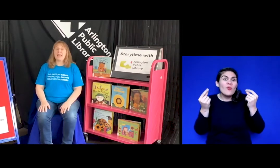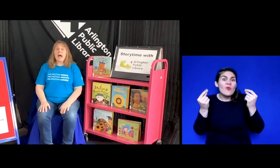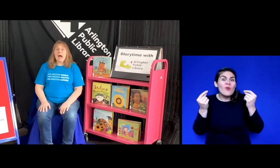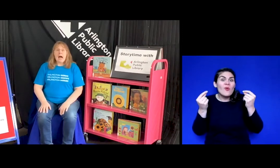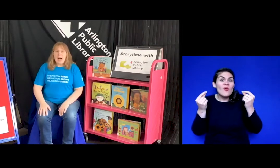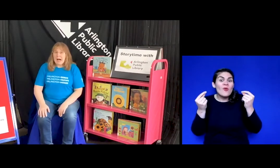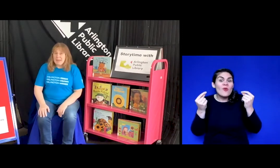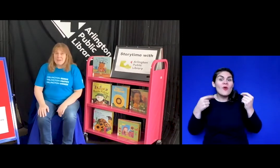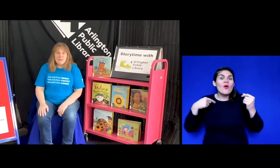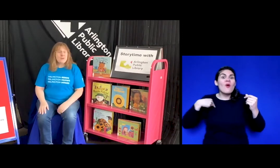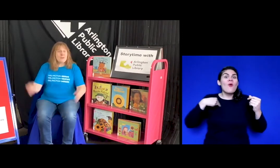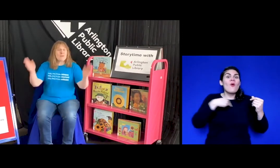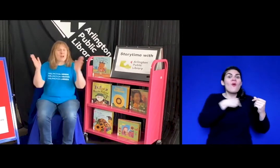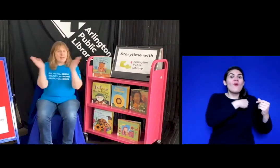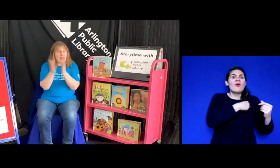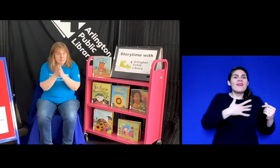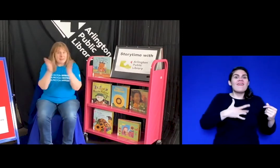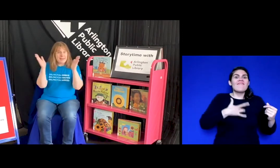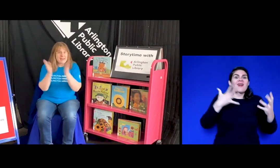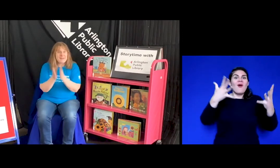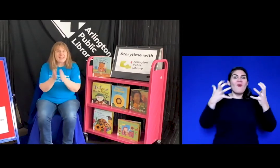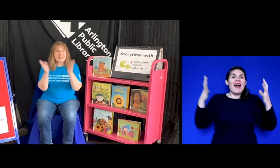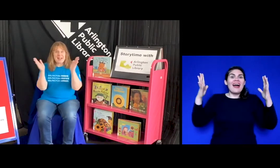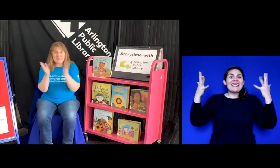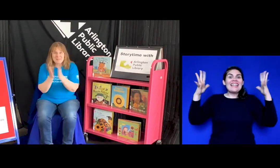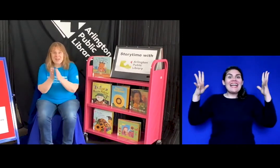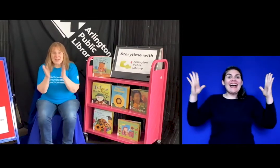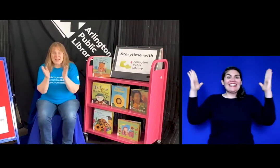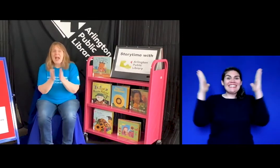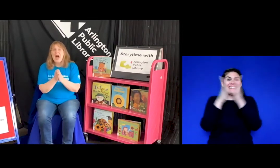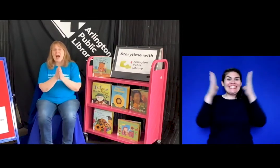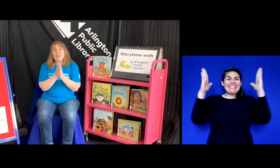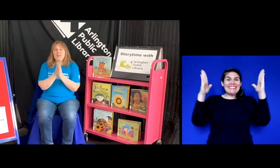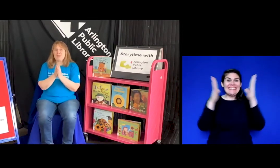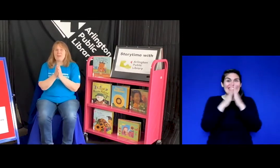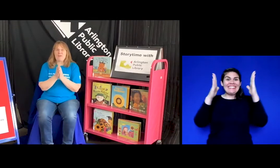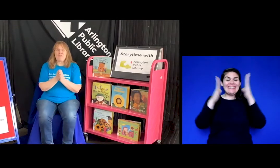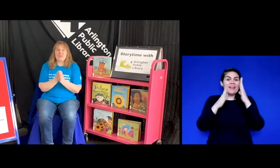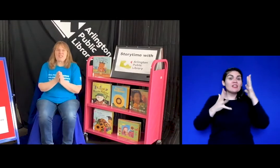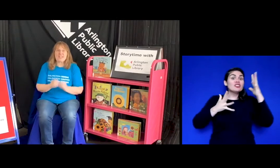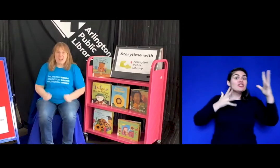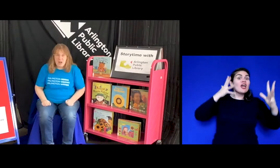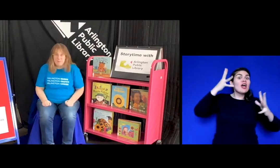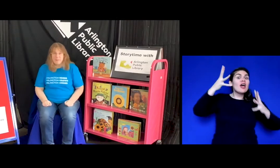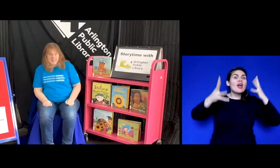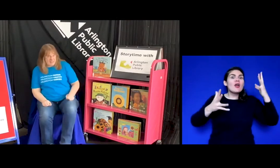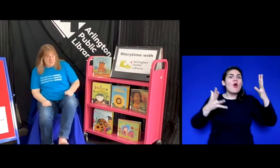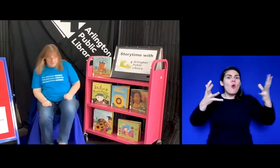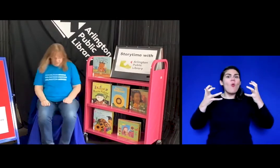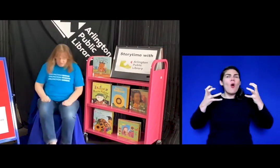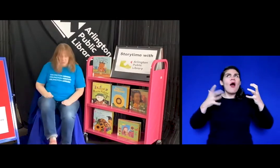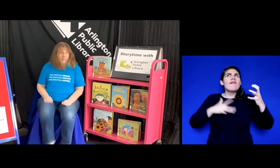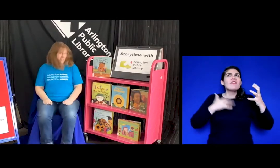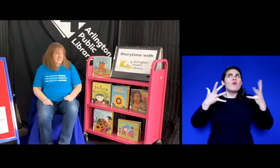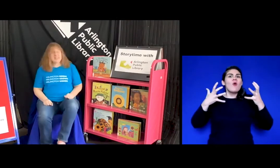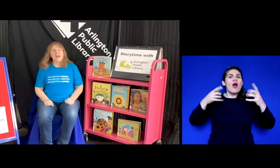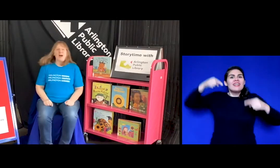I'm in the mood for clapping and we can clap along I'm in the mood for stomping that's my favorite we can stomp